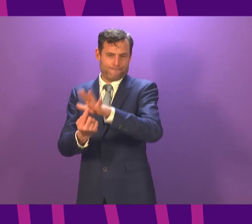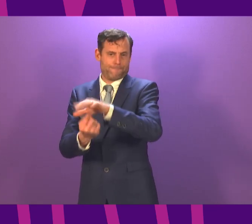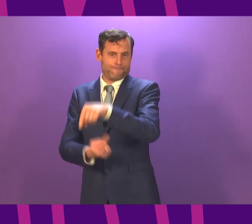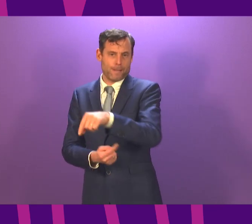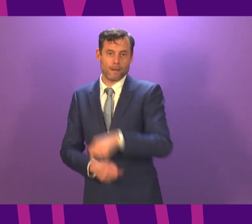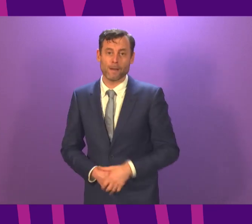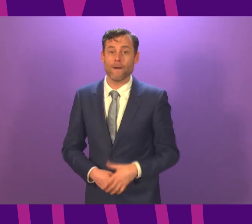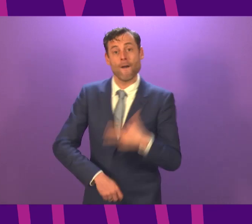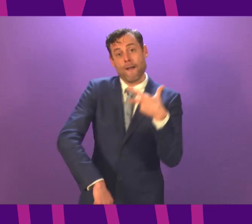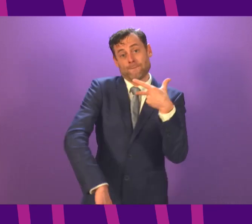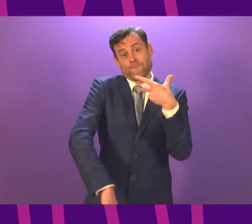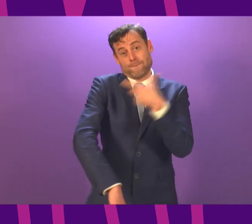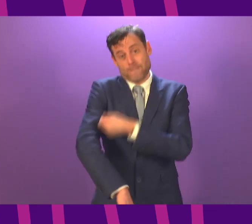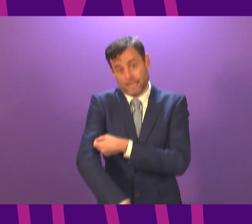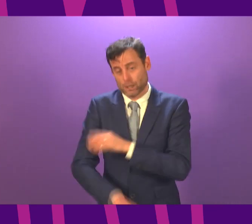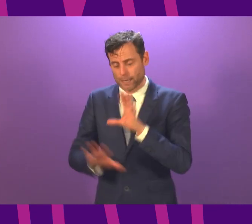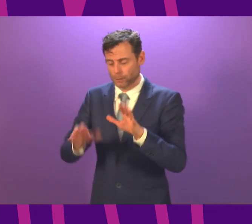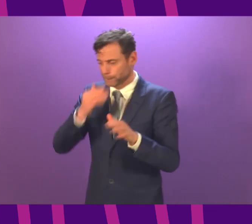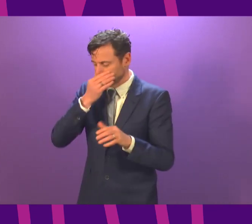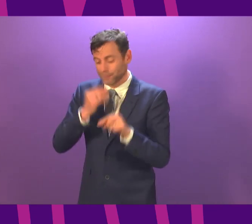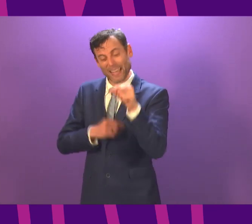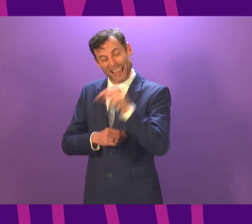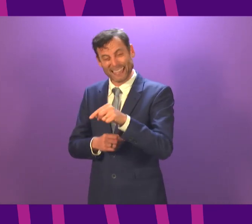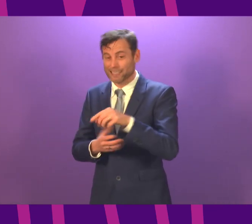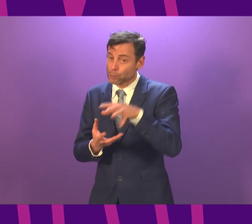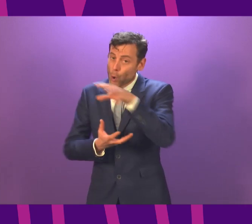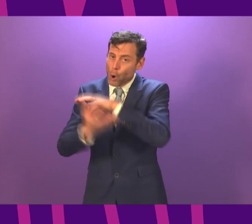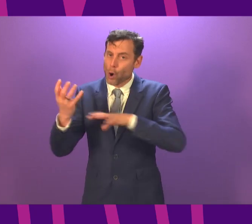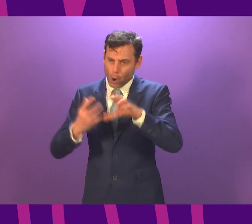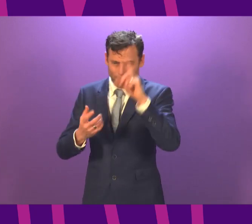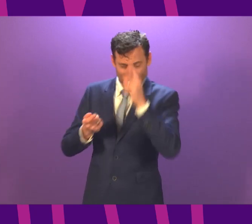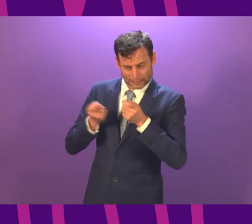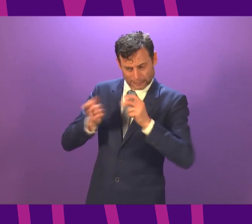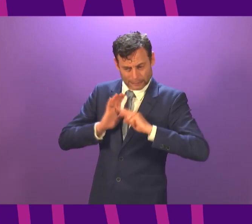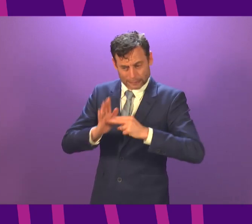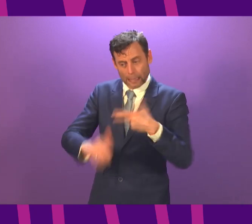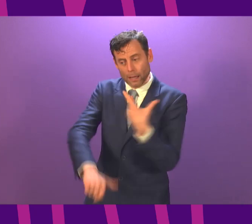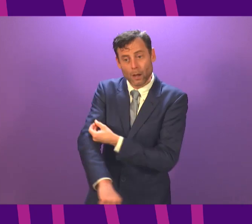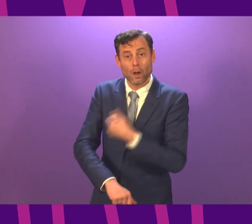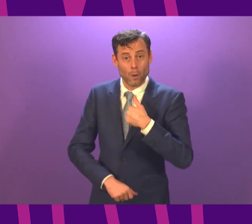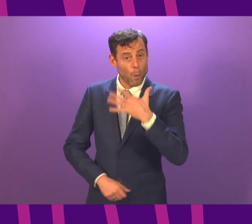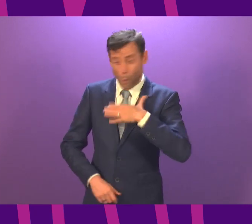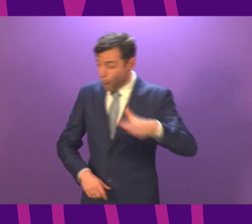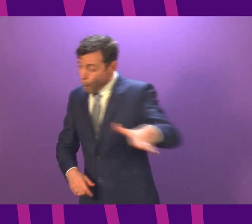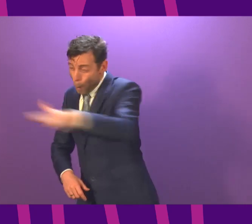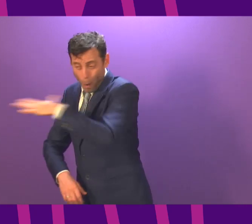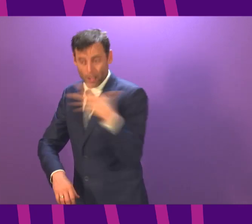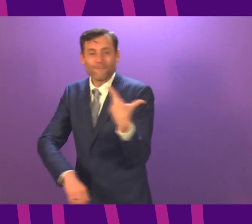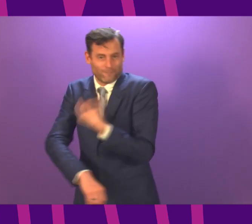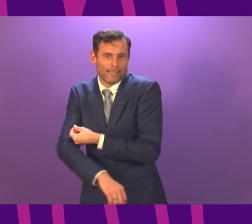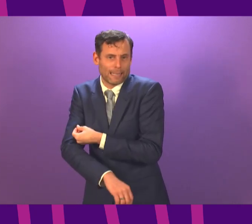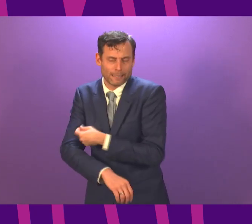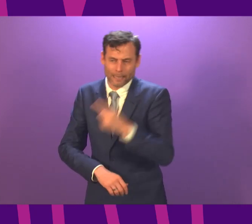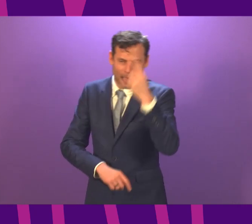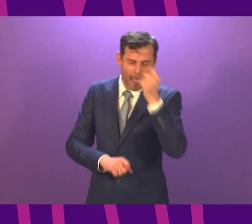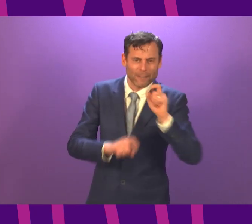again, I don't want to in any way oversimplify a complex issue here. We all want to get everybody vaccinated as quickly as possible, and key